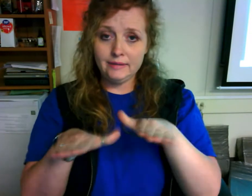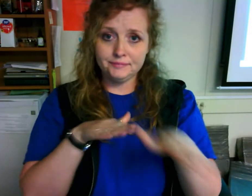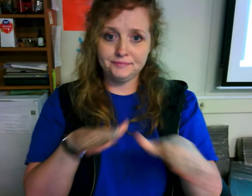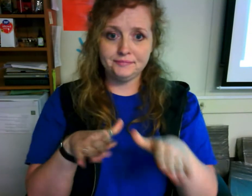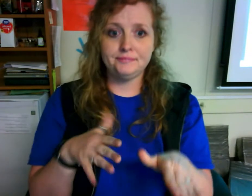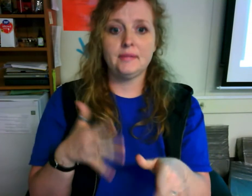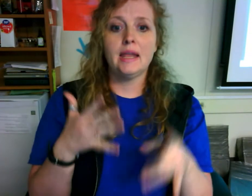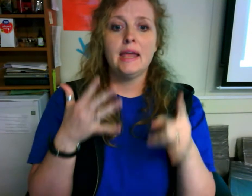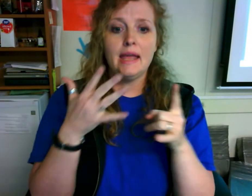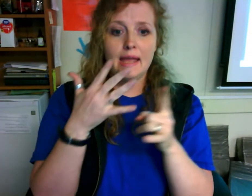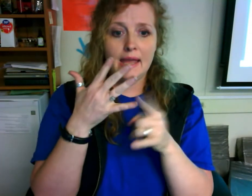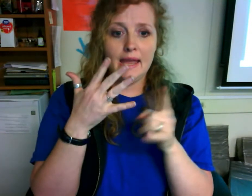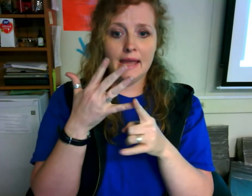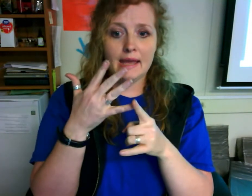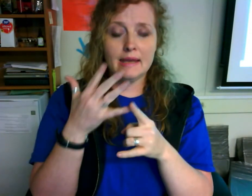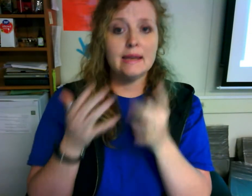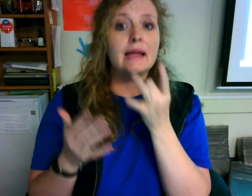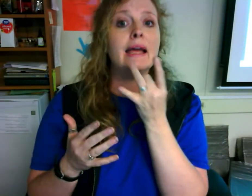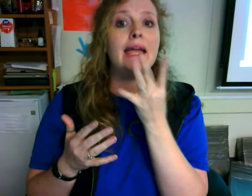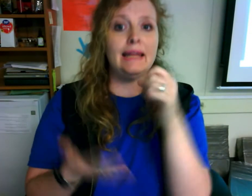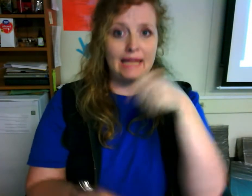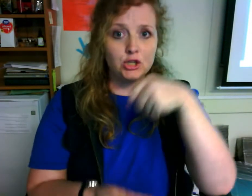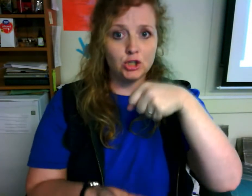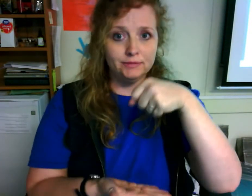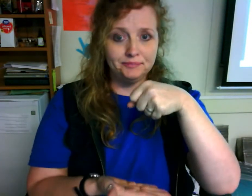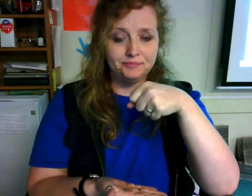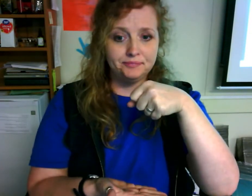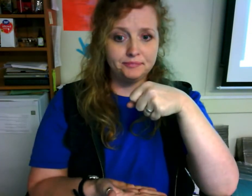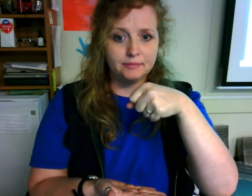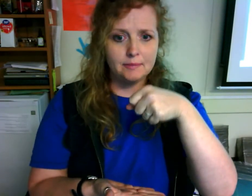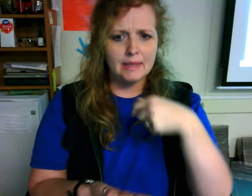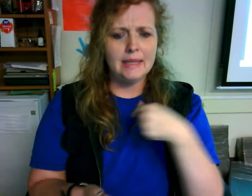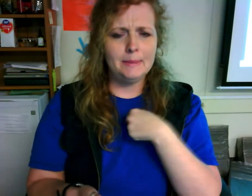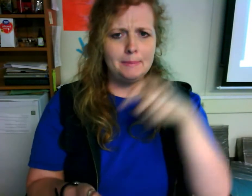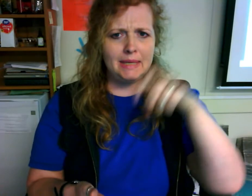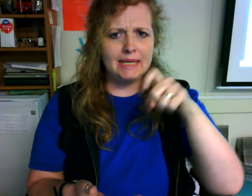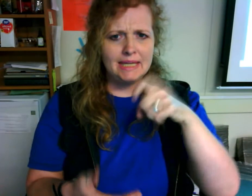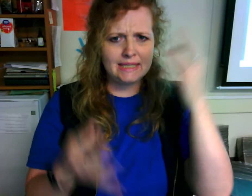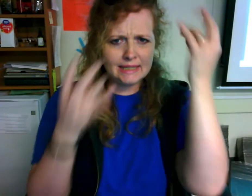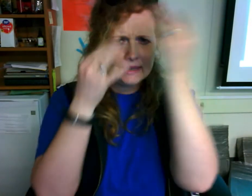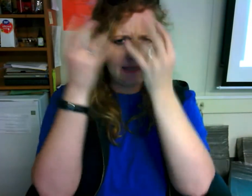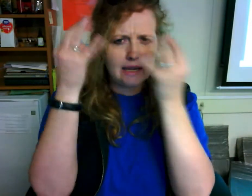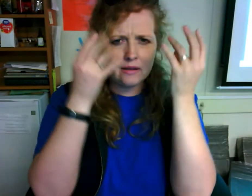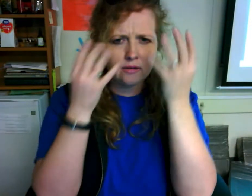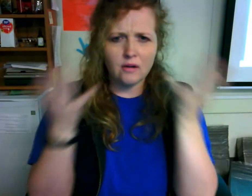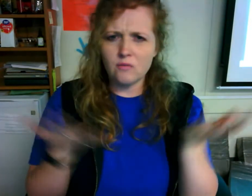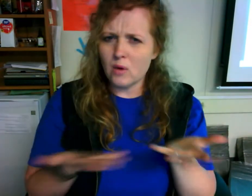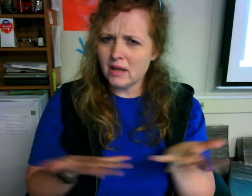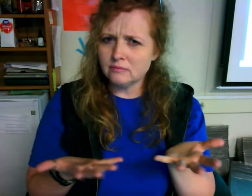and a lantern we need to think of what